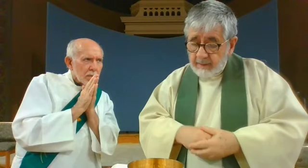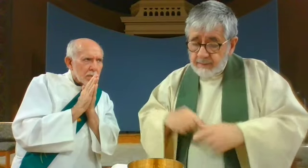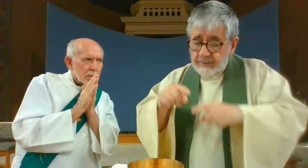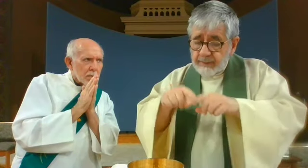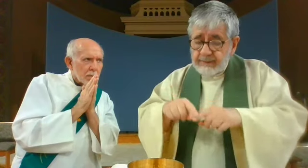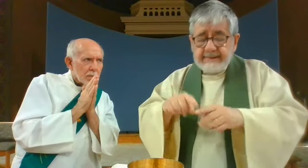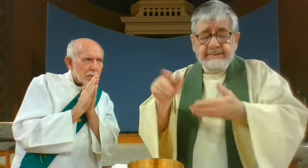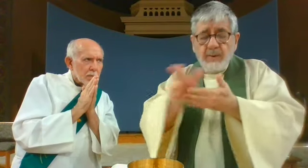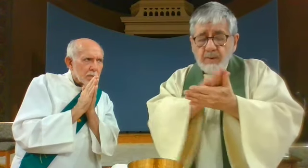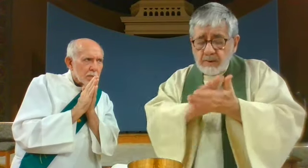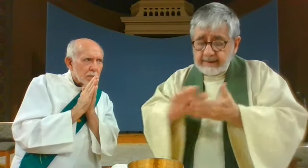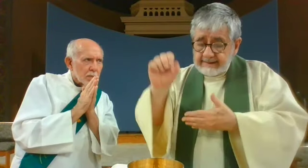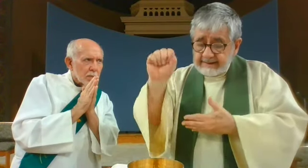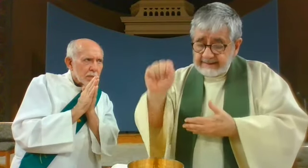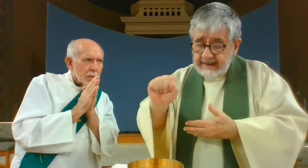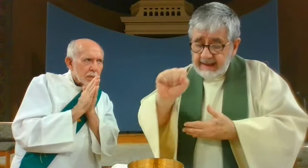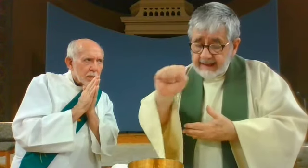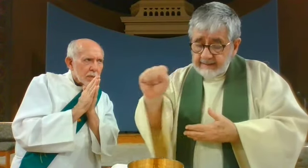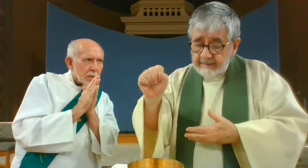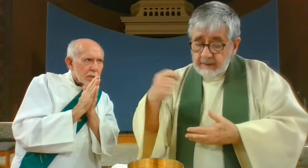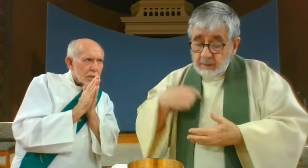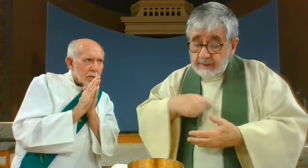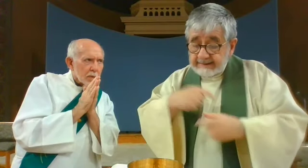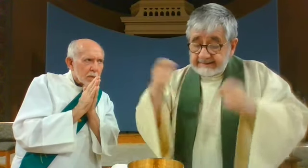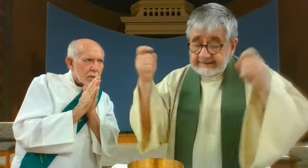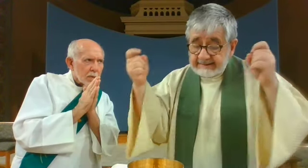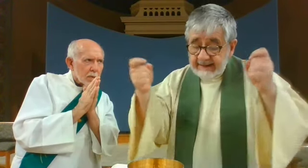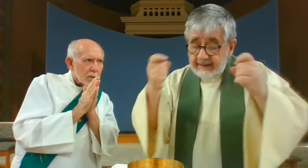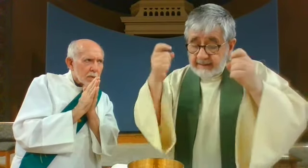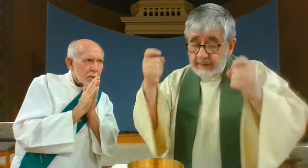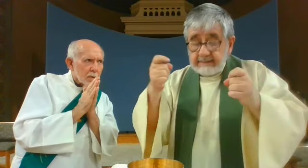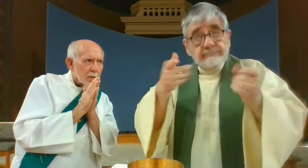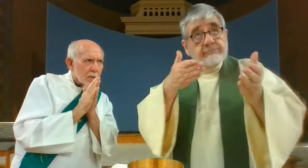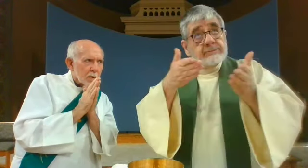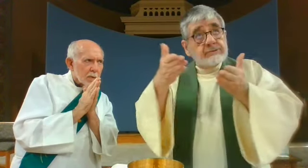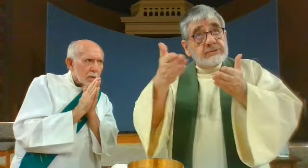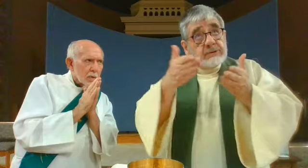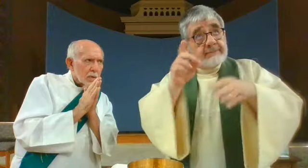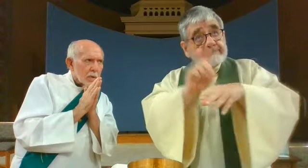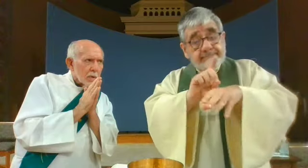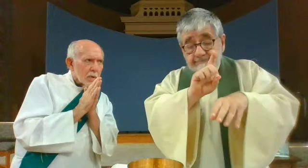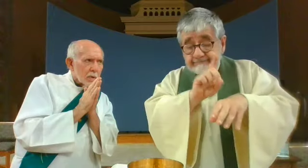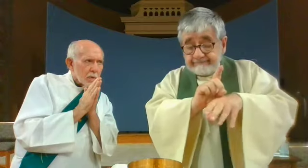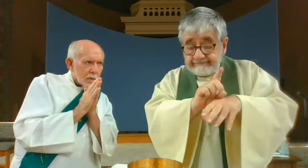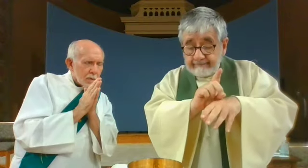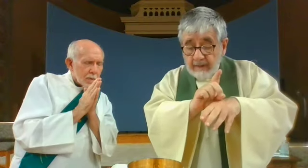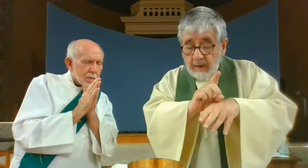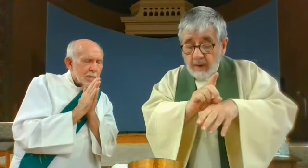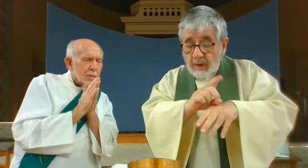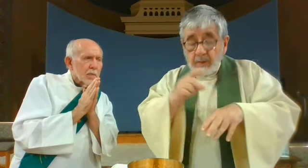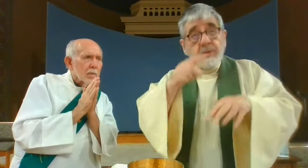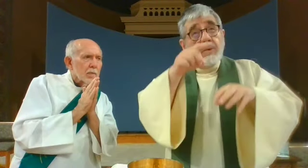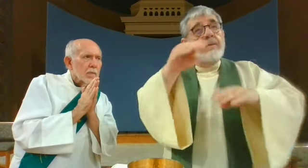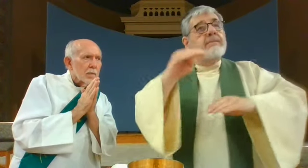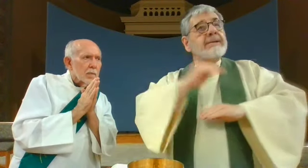and through the sacred mysteries, which we celebrate with dutiful service,